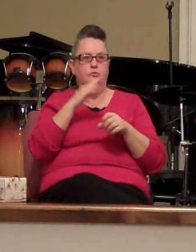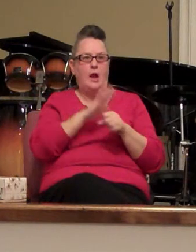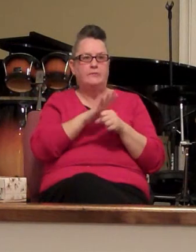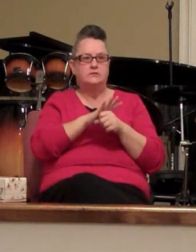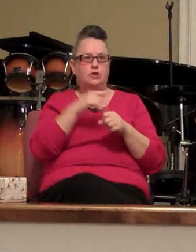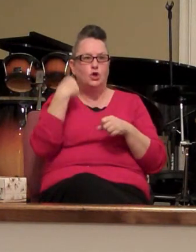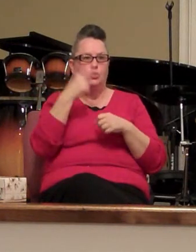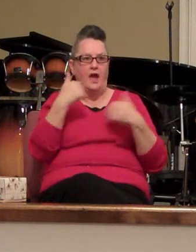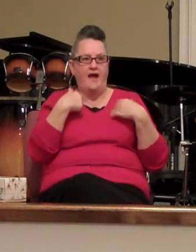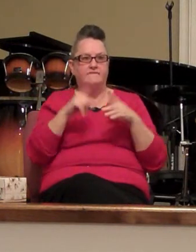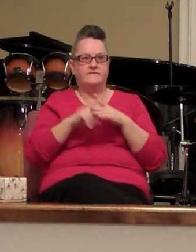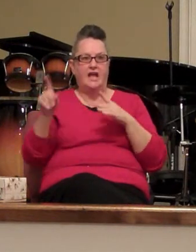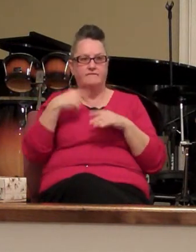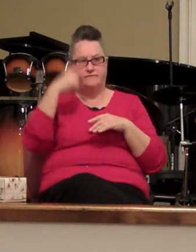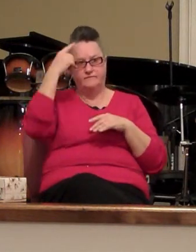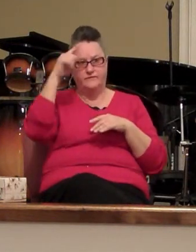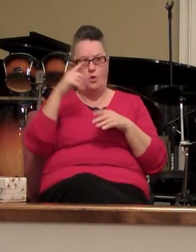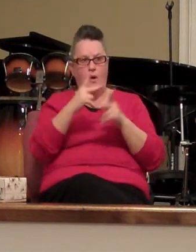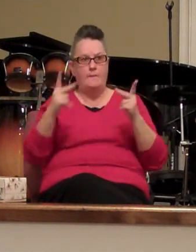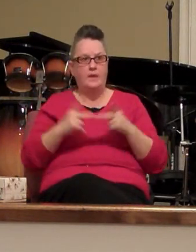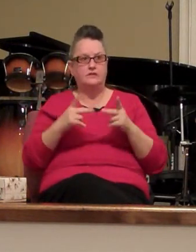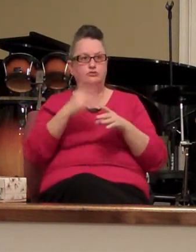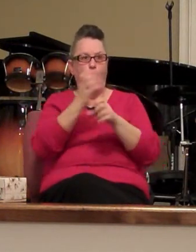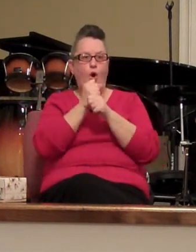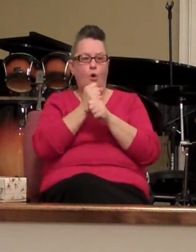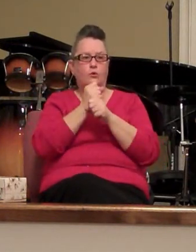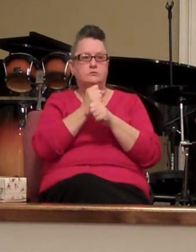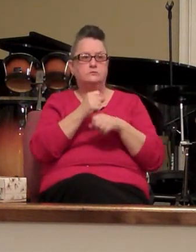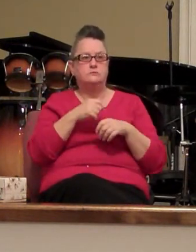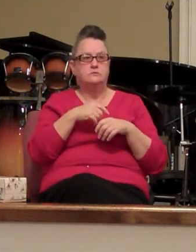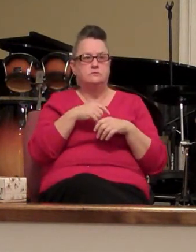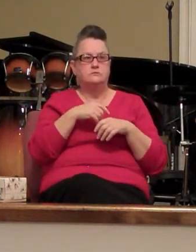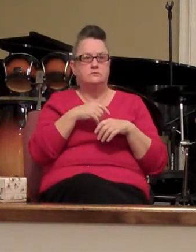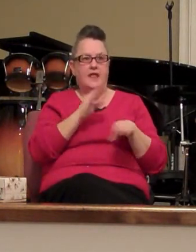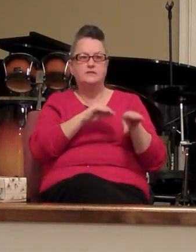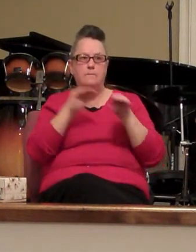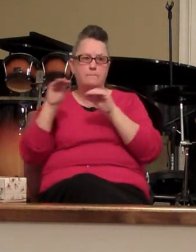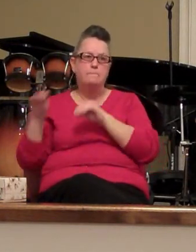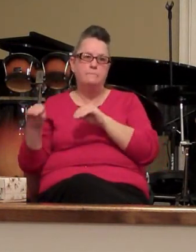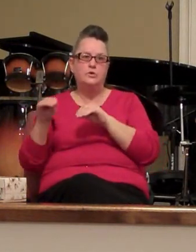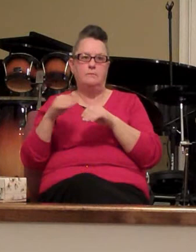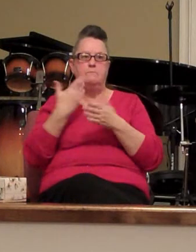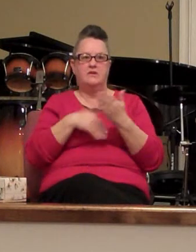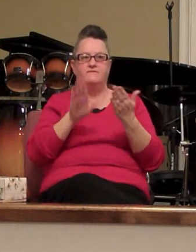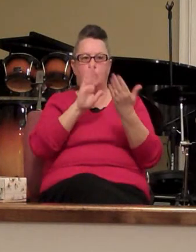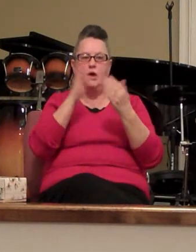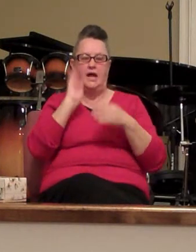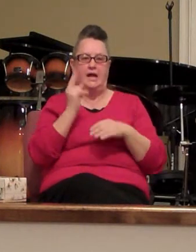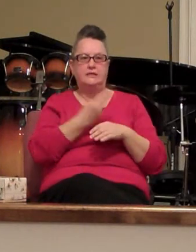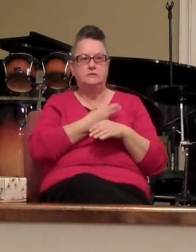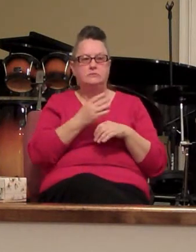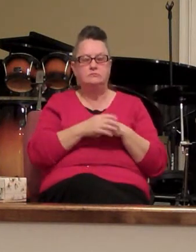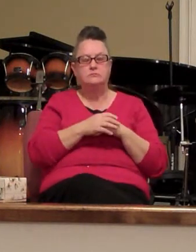refuge to lay hold upon the hope set before us. Listen to this right here.